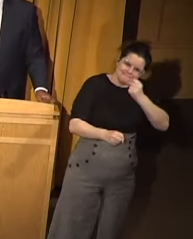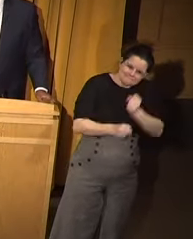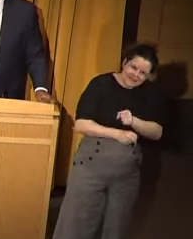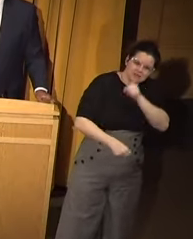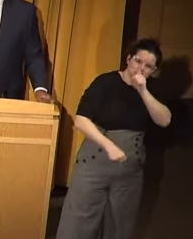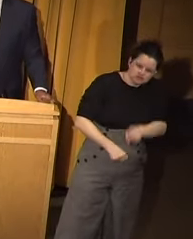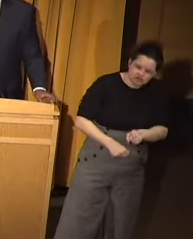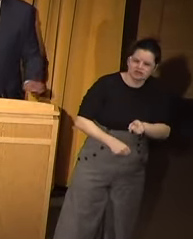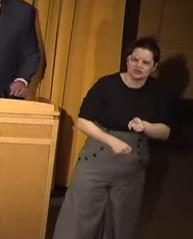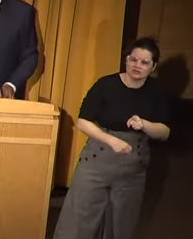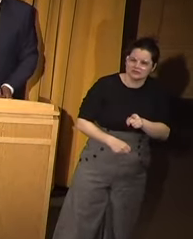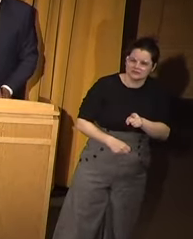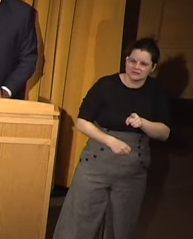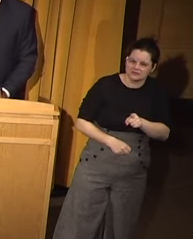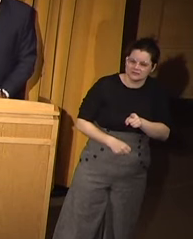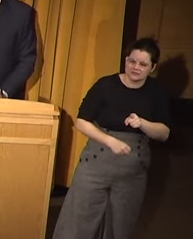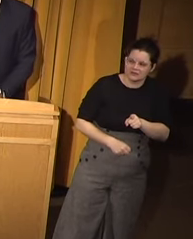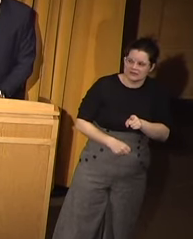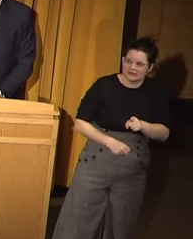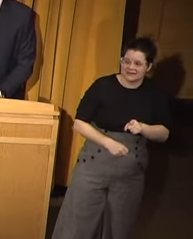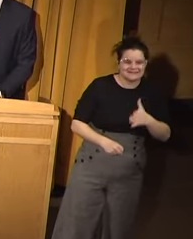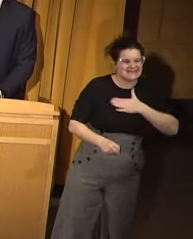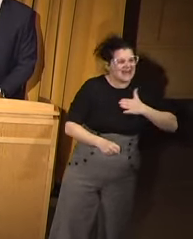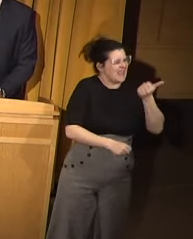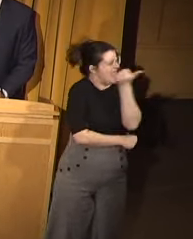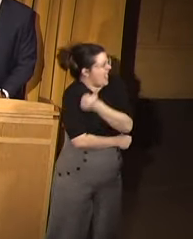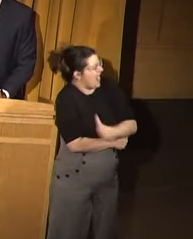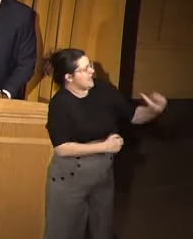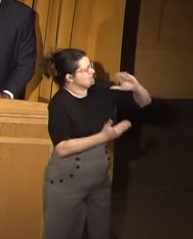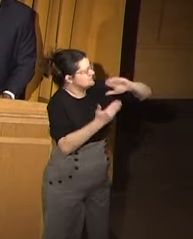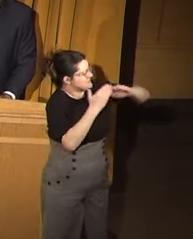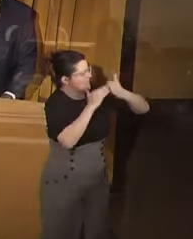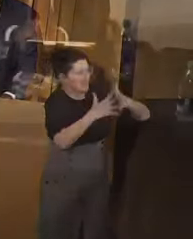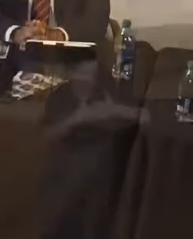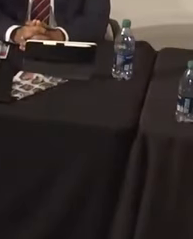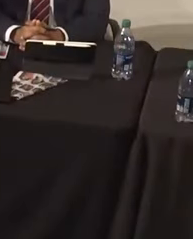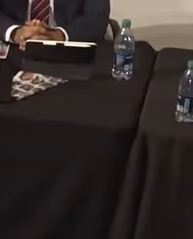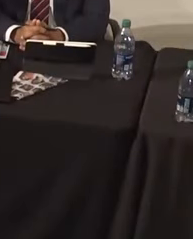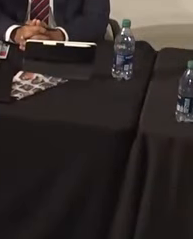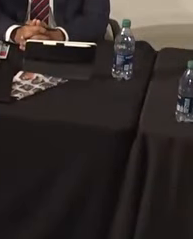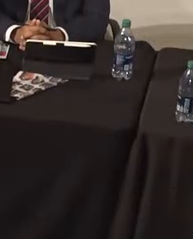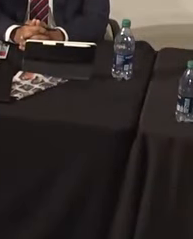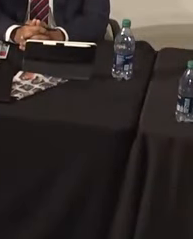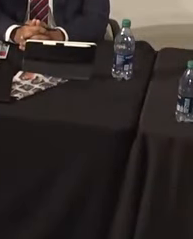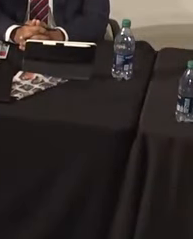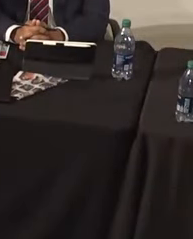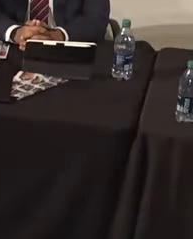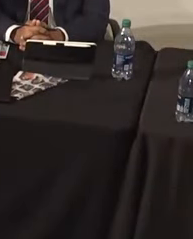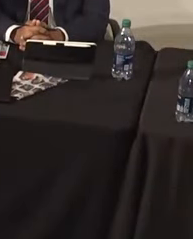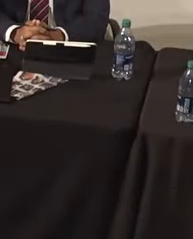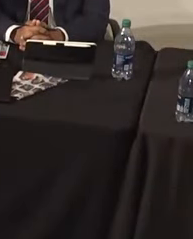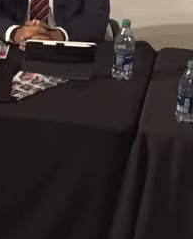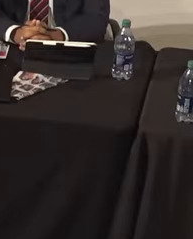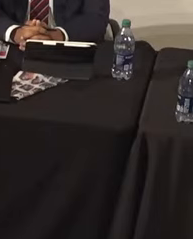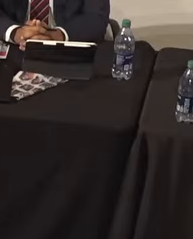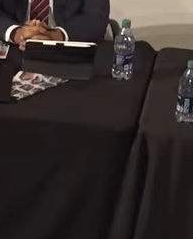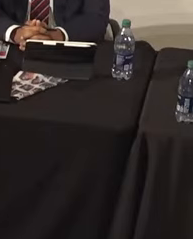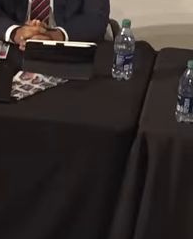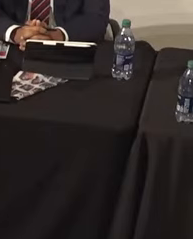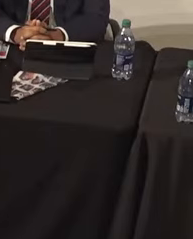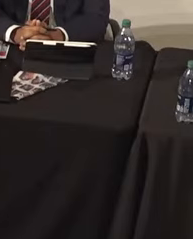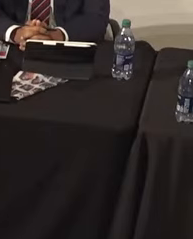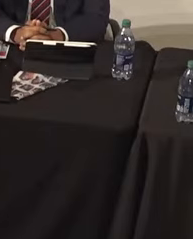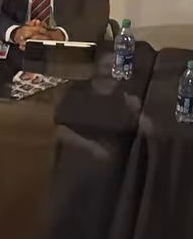that unlike any city in America and globally, that we get this done right is not